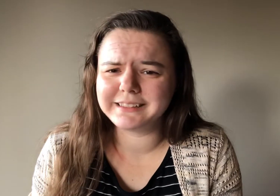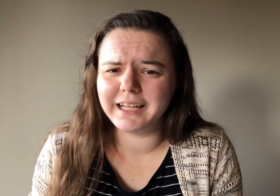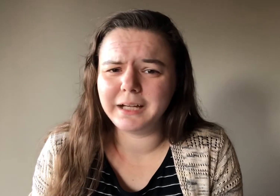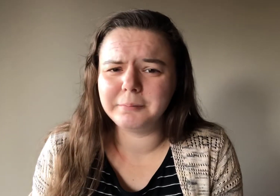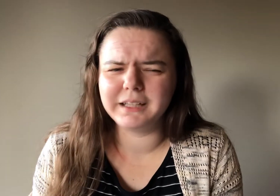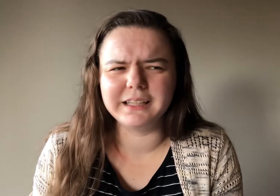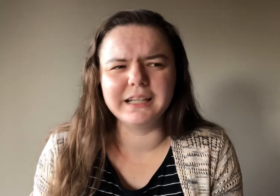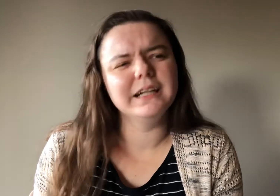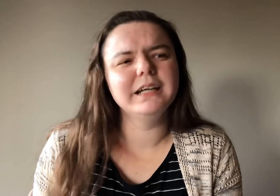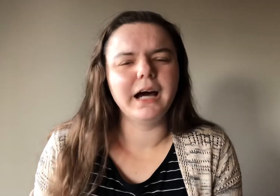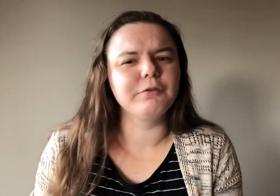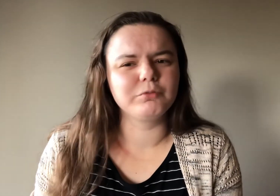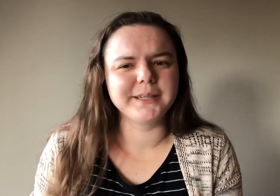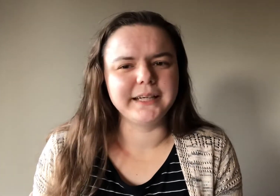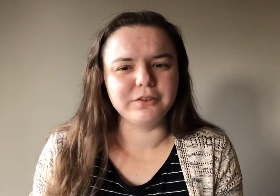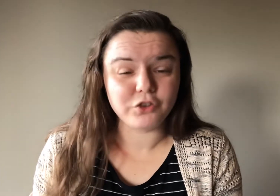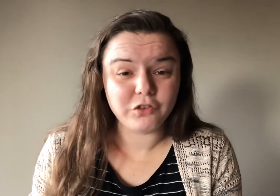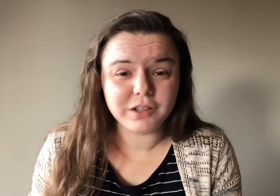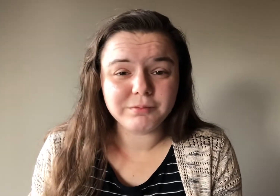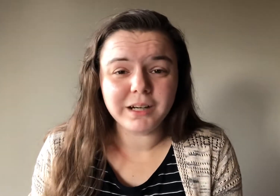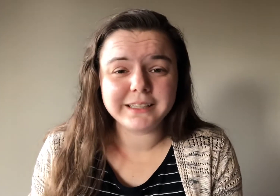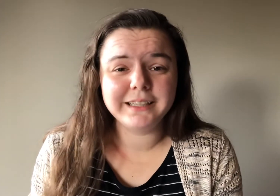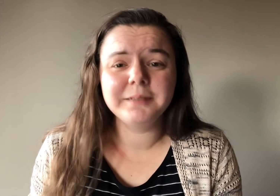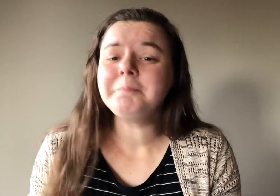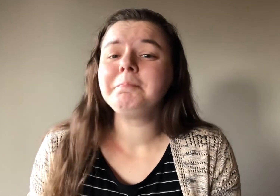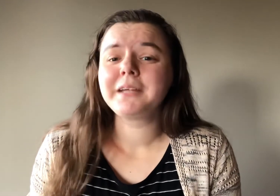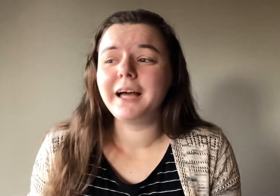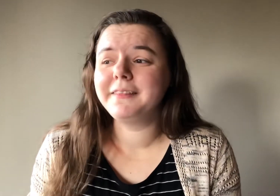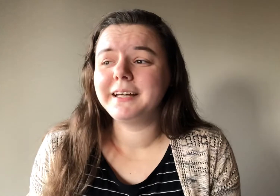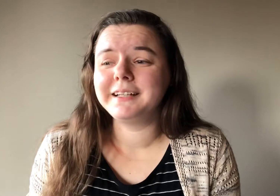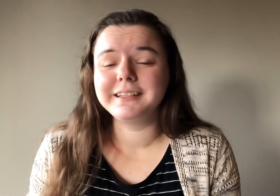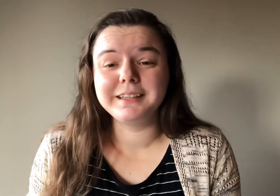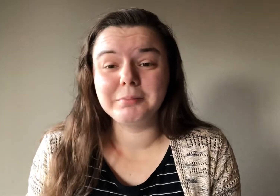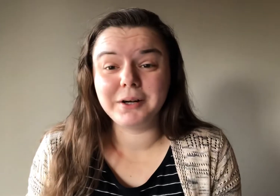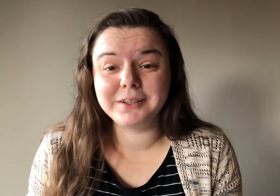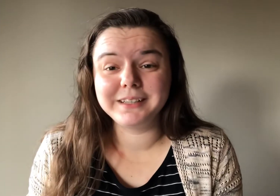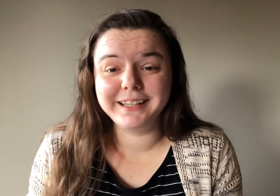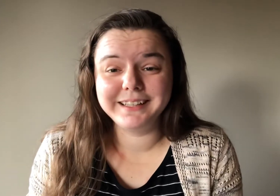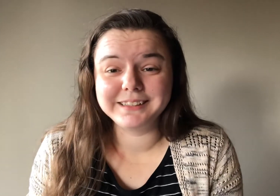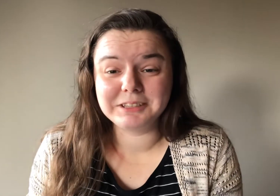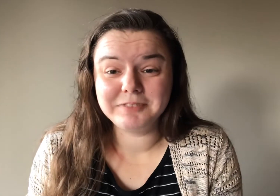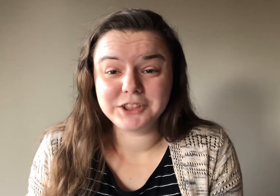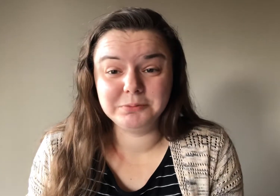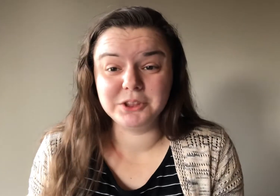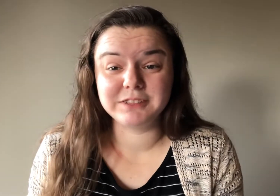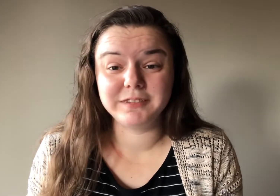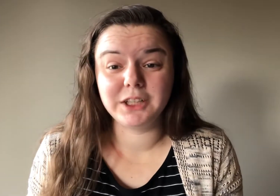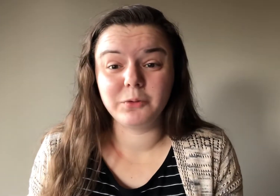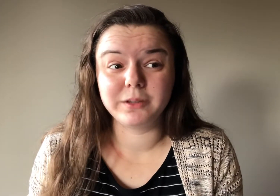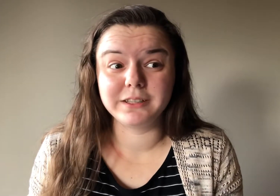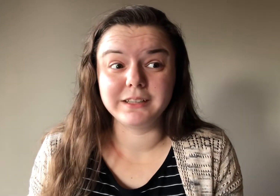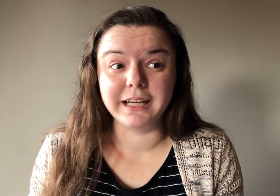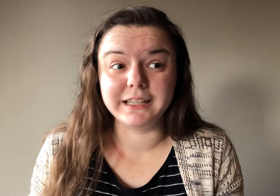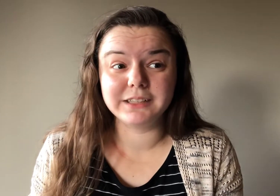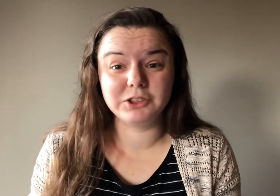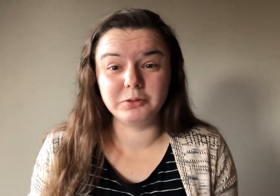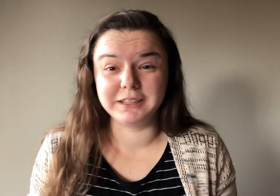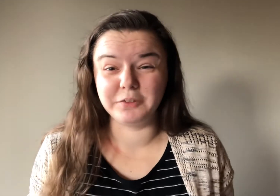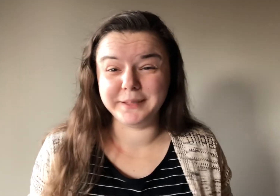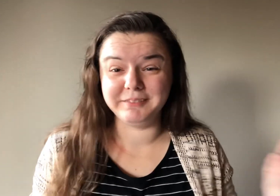the time. And like, I was really interested in Rocky. And then the part in the Confession music video where they're like, do a little bit of